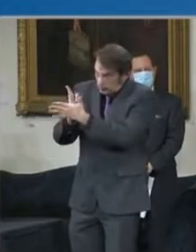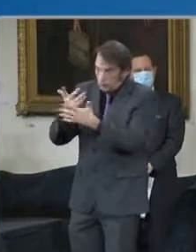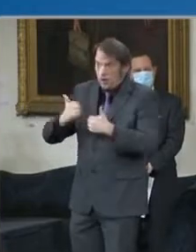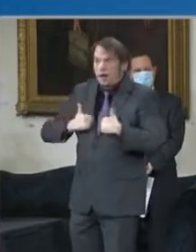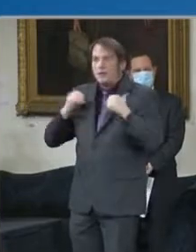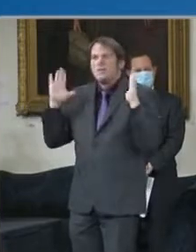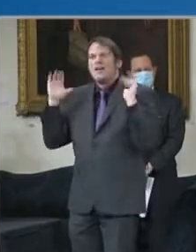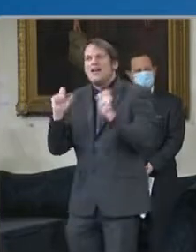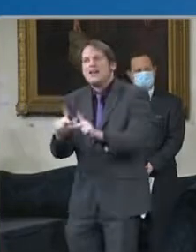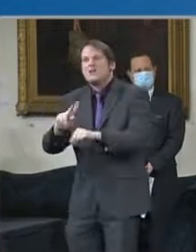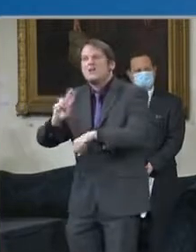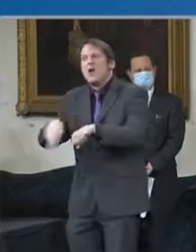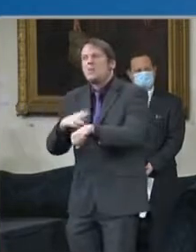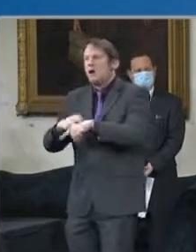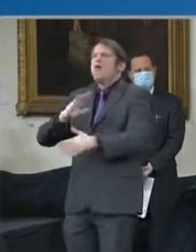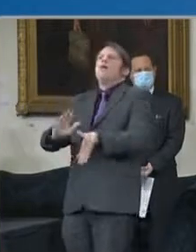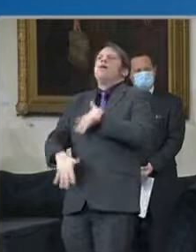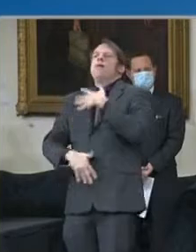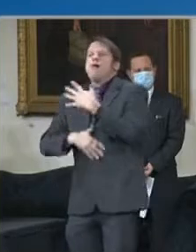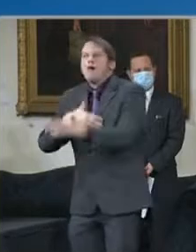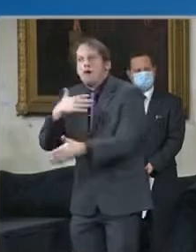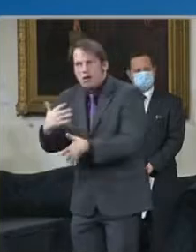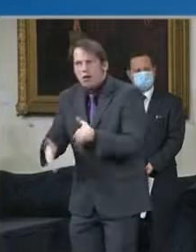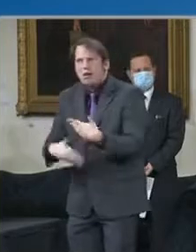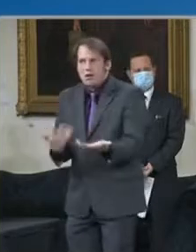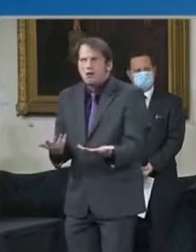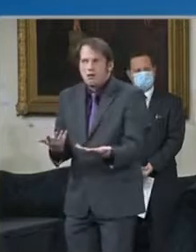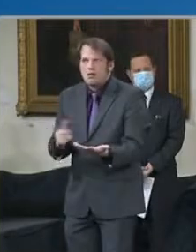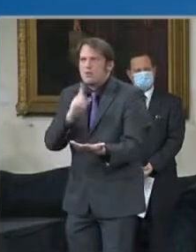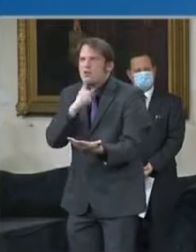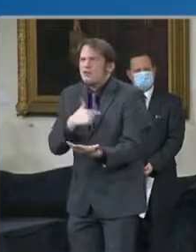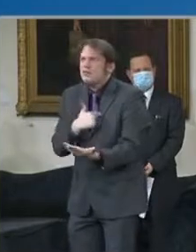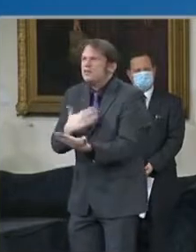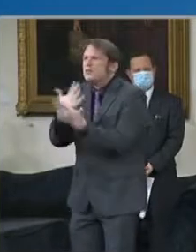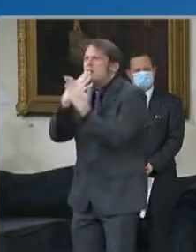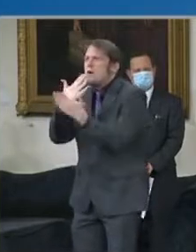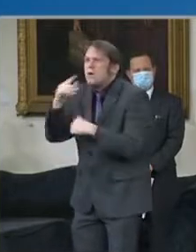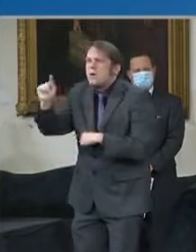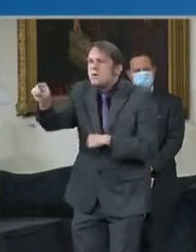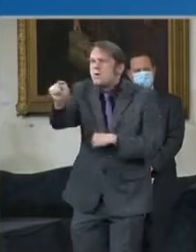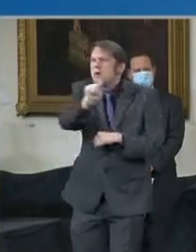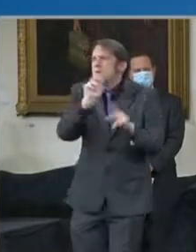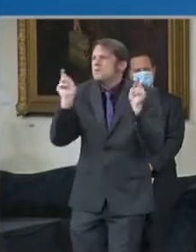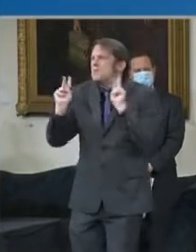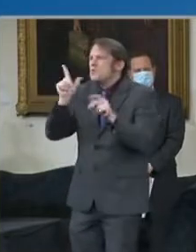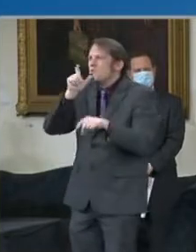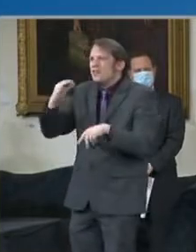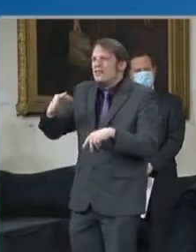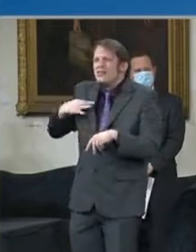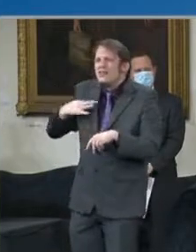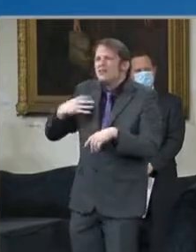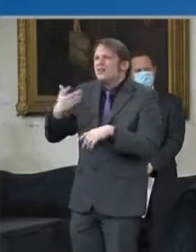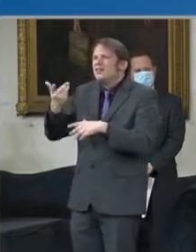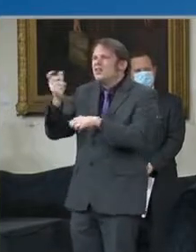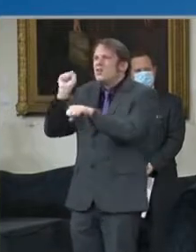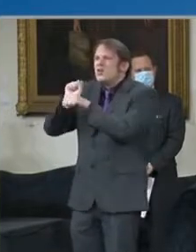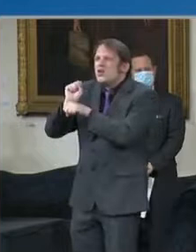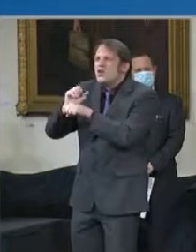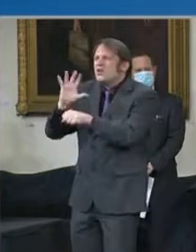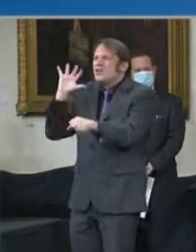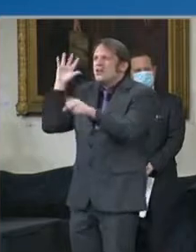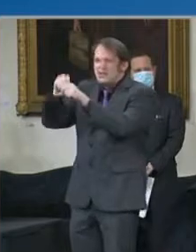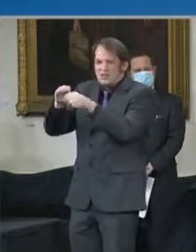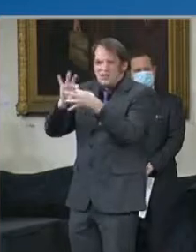all of the vaccinators. The Maryland State Health Department, the Maryland National Guard,